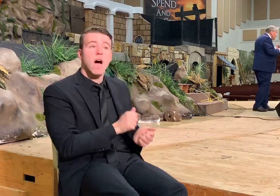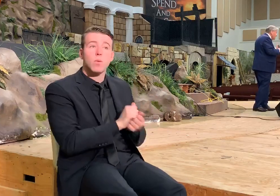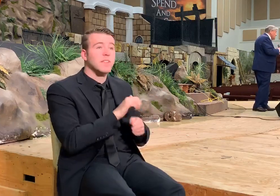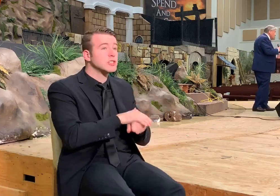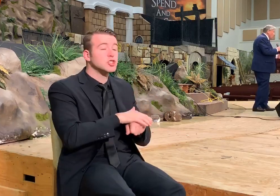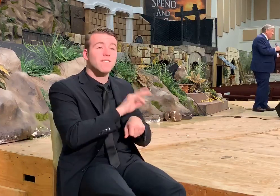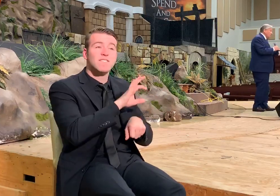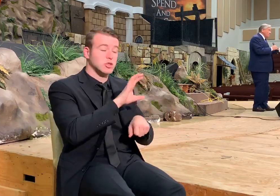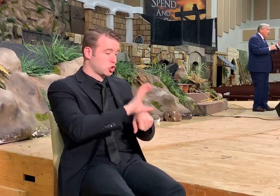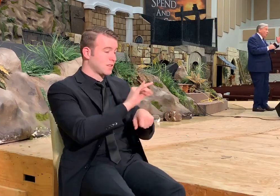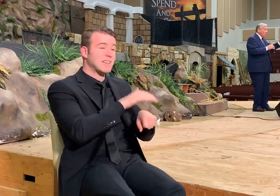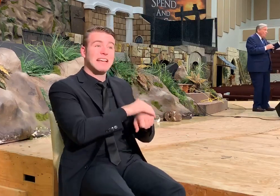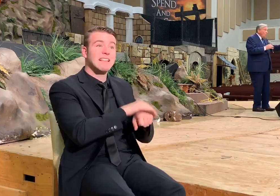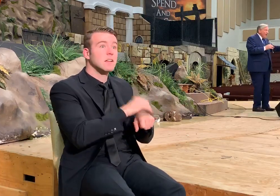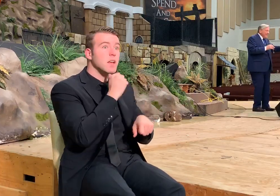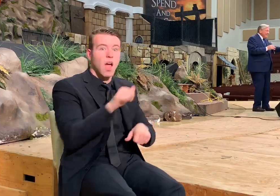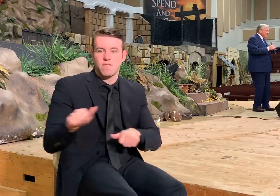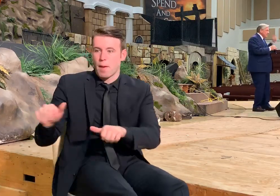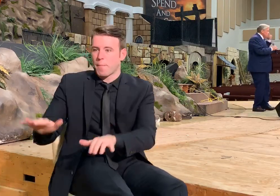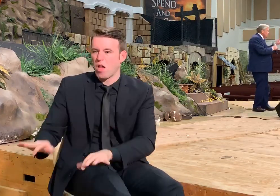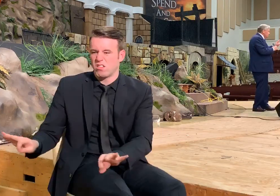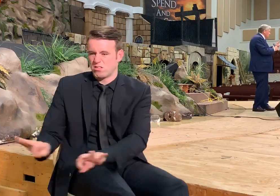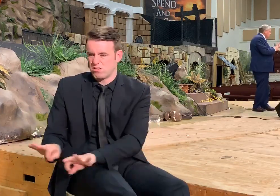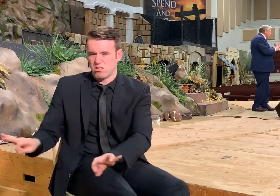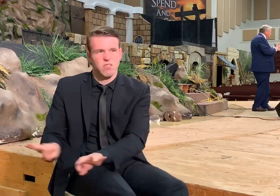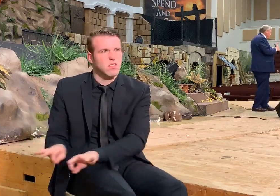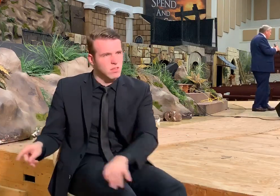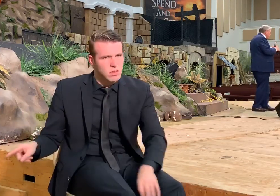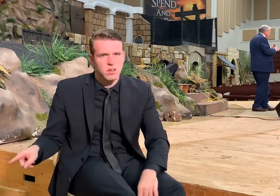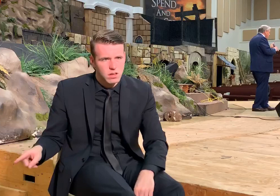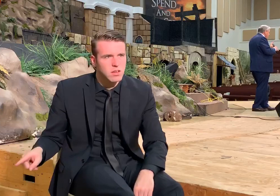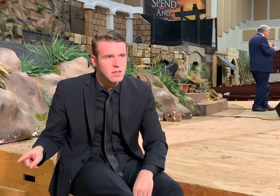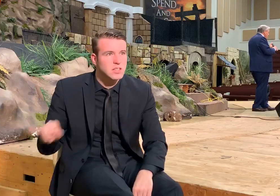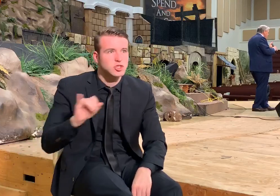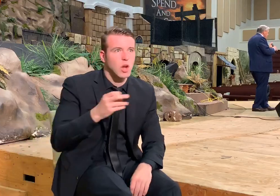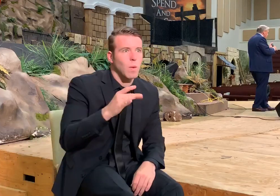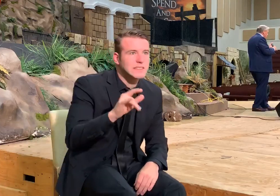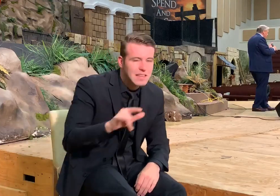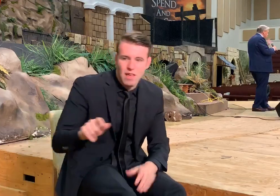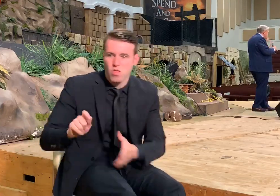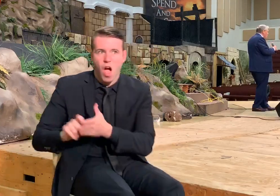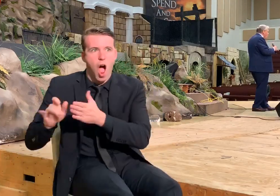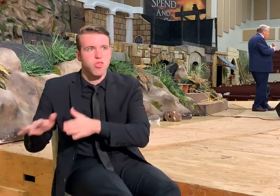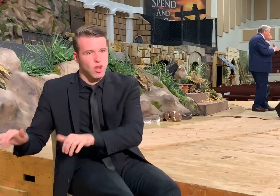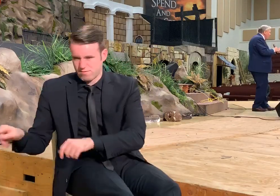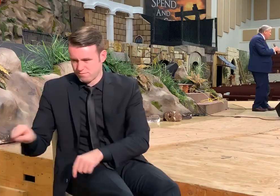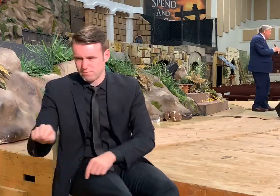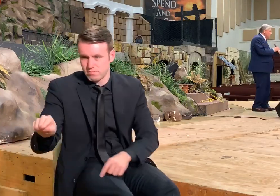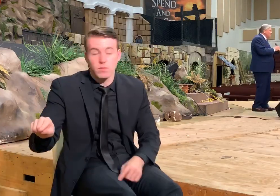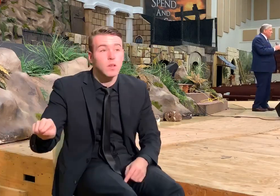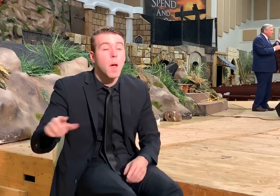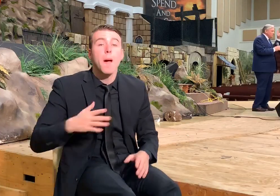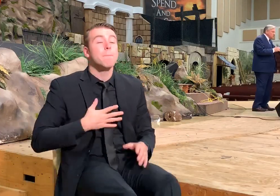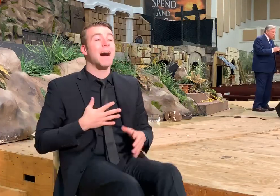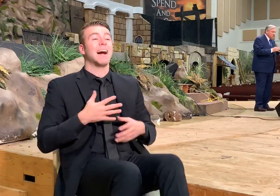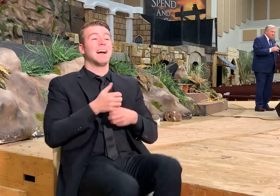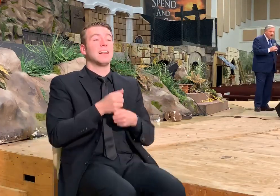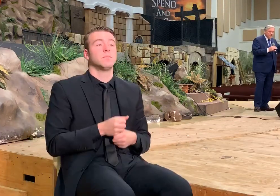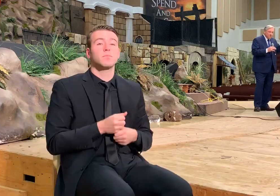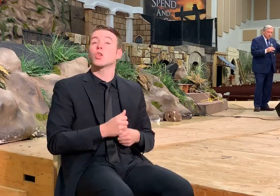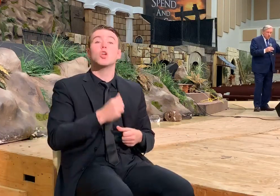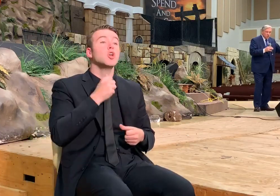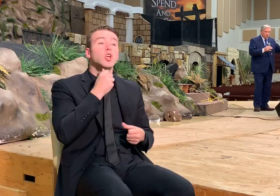be buried in there. So, don't wait, here's the message in this, don't wait for the